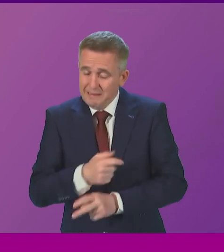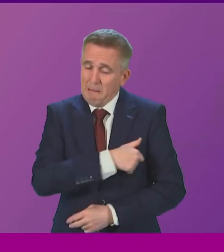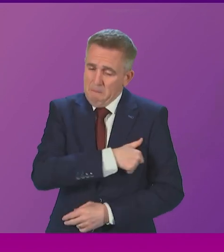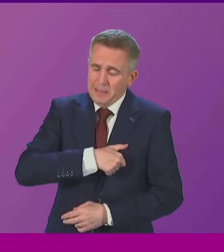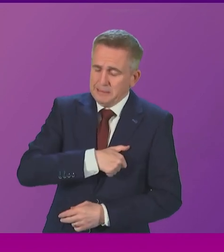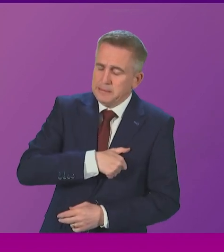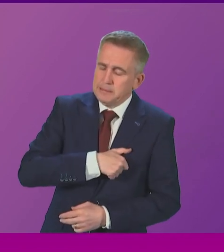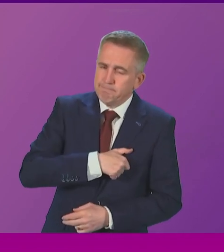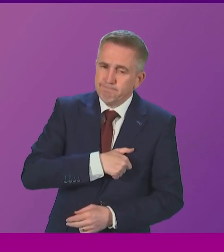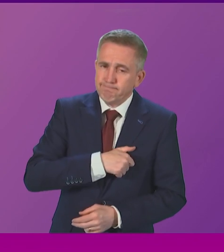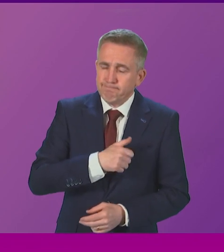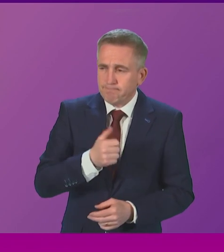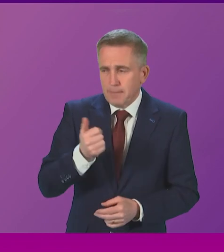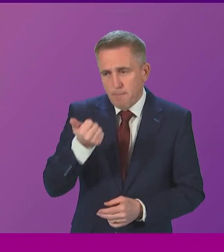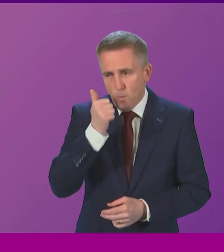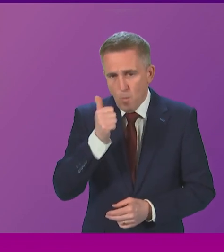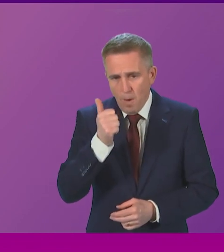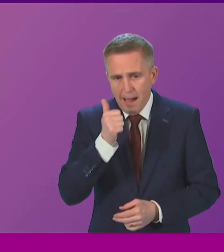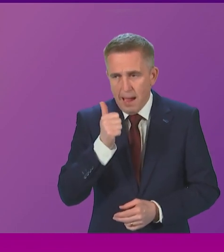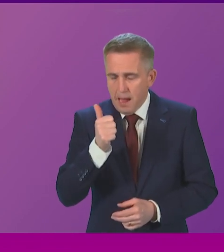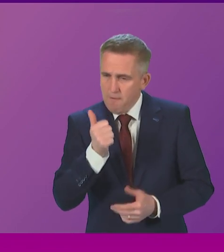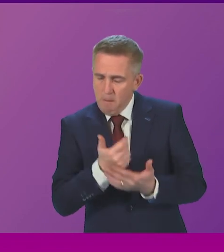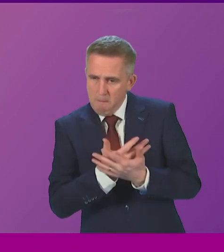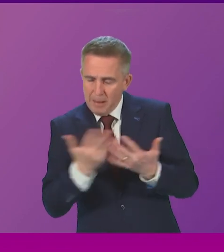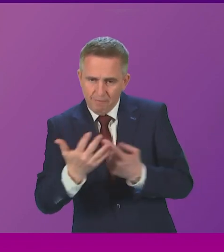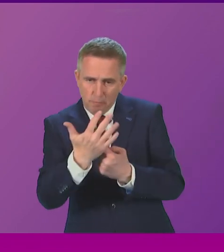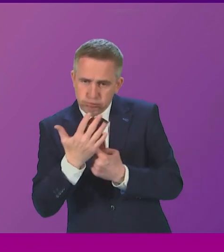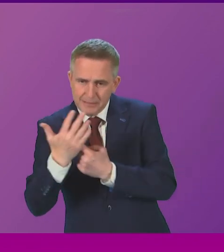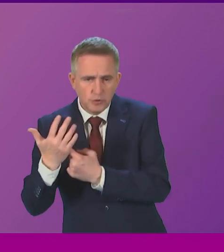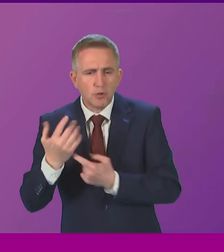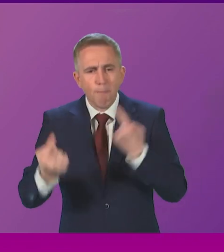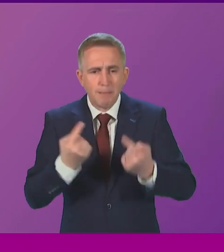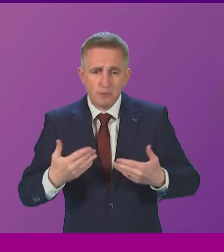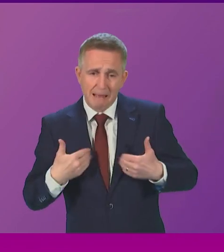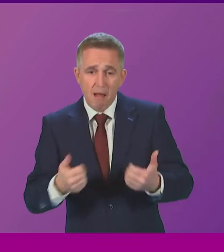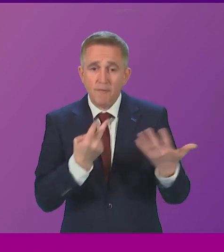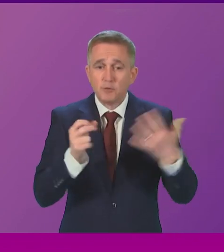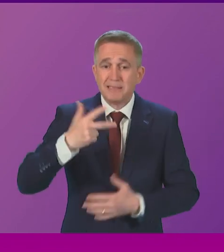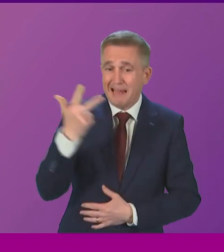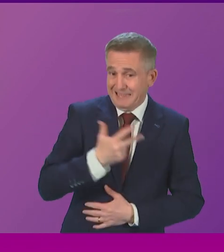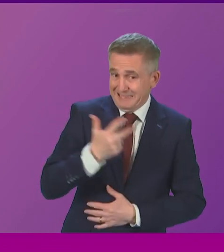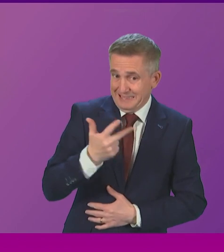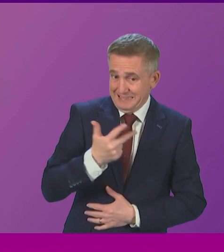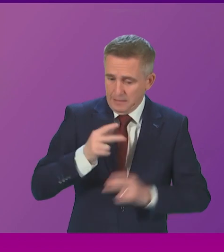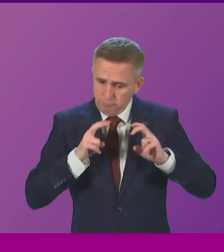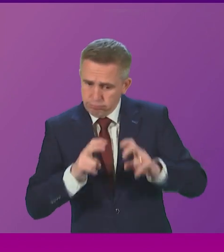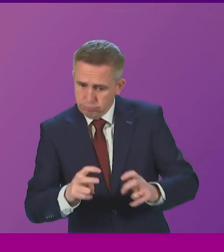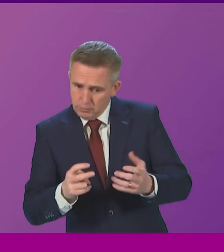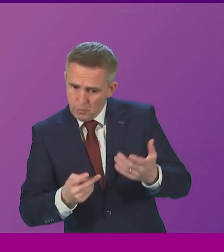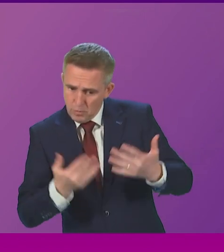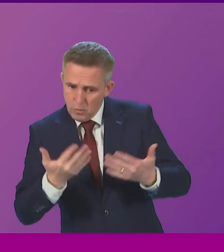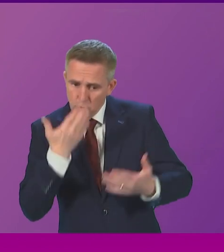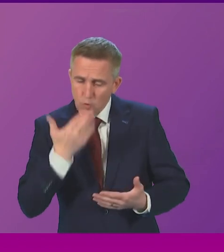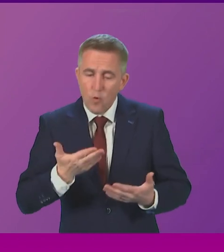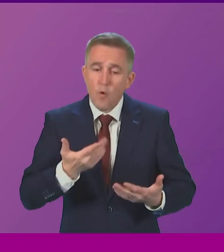well aware of the disparities faced in Scotland in terms of health. In 2018, a study showed that a boy born